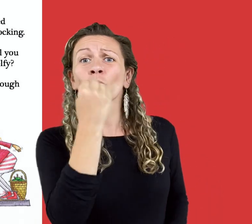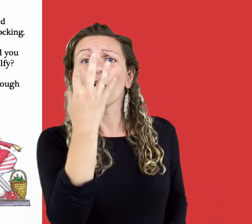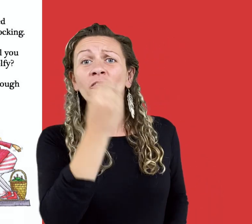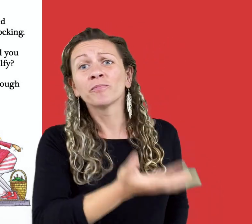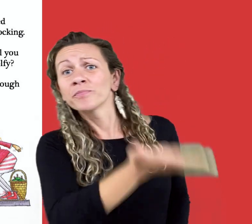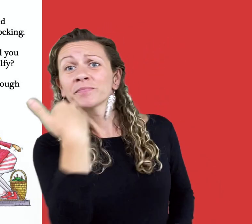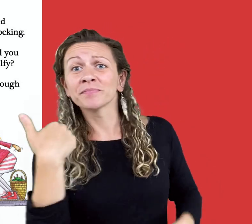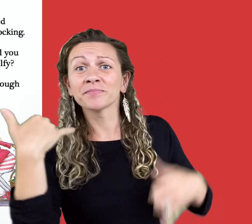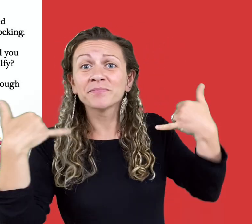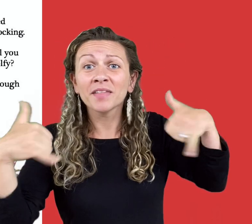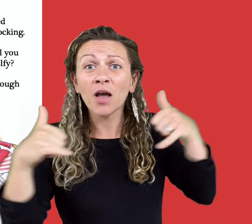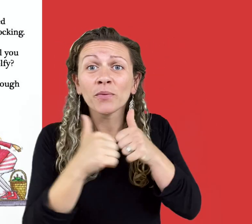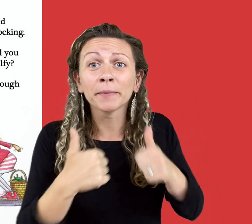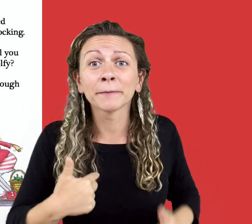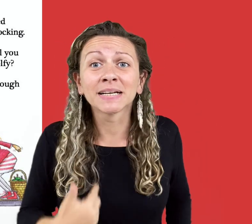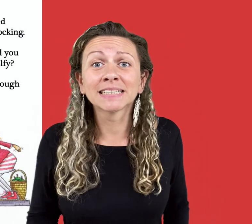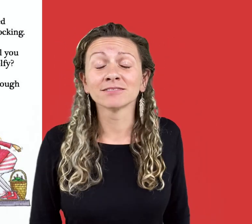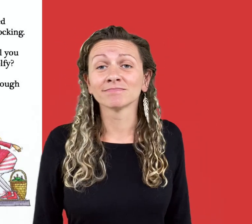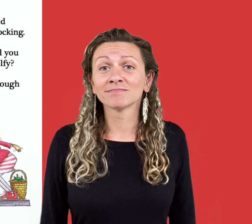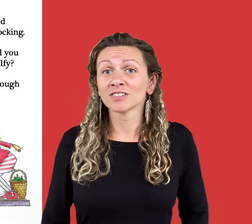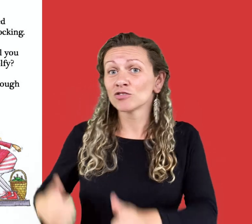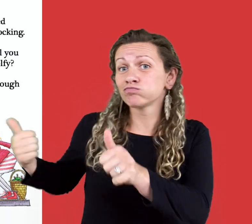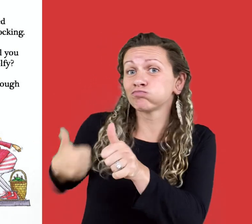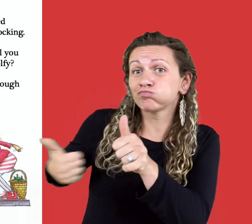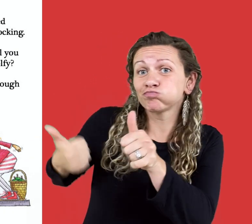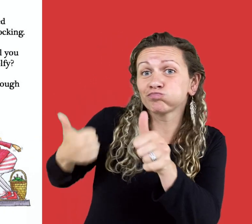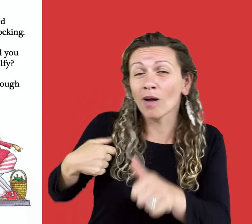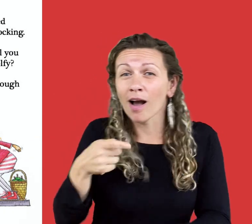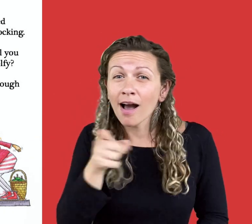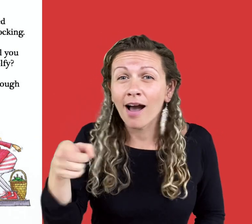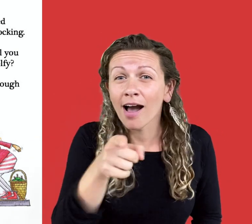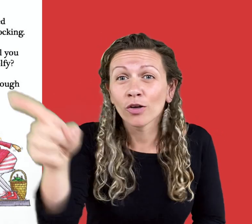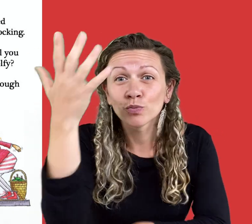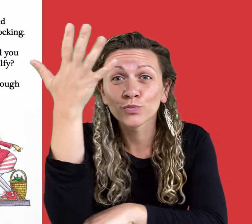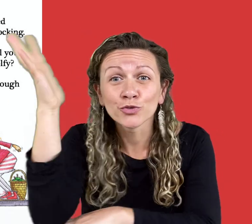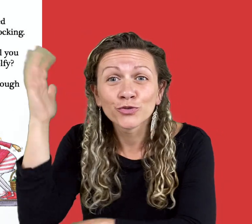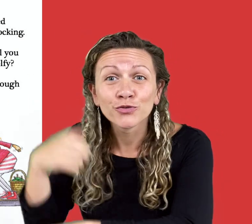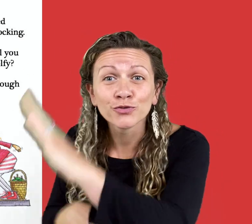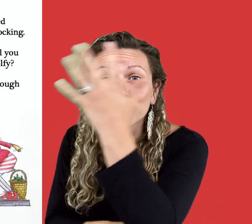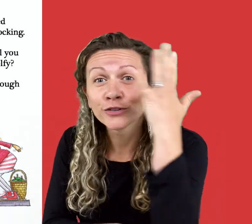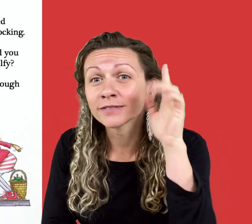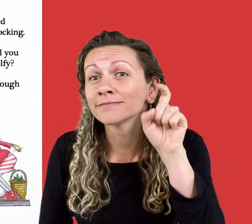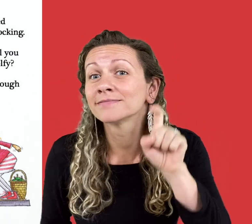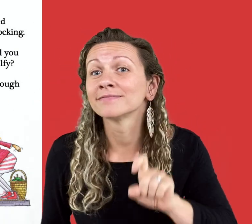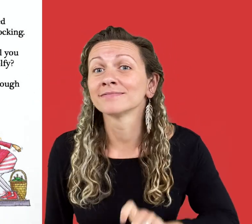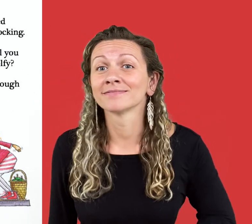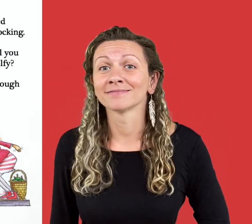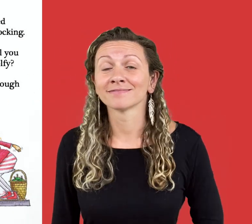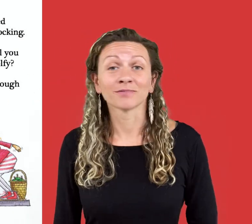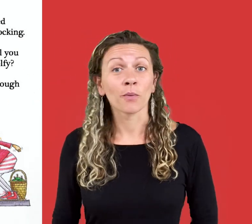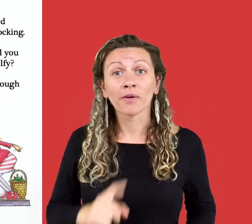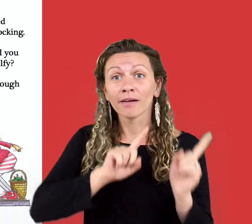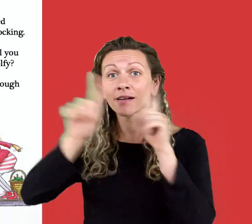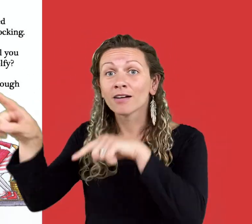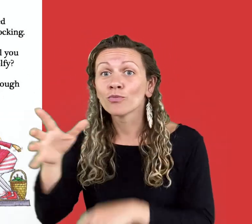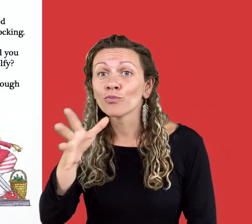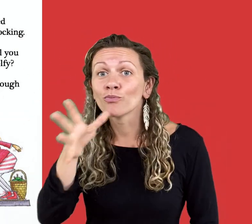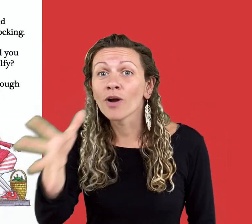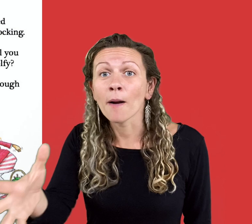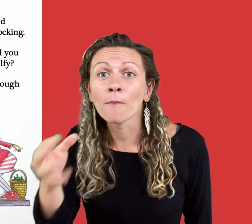Wolfie, she called. Will you come out and play, Wolfie? Will you chase me through the woods? Will you